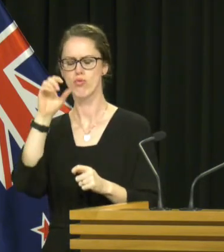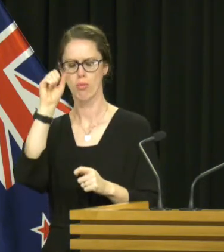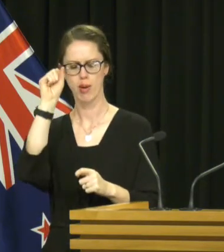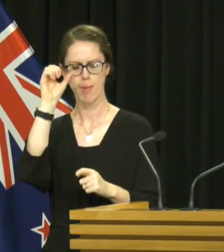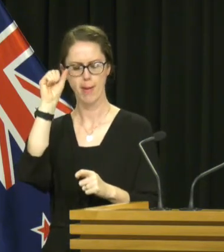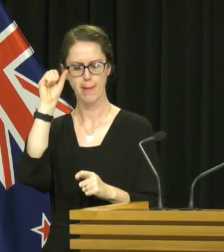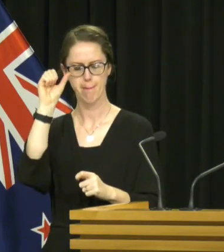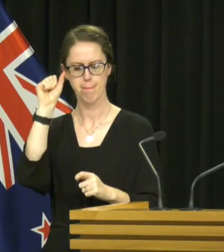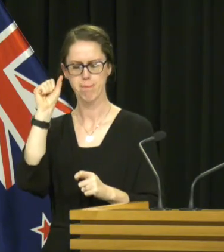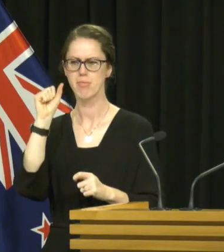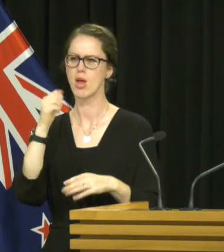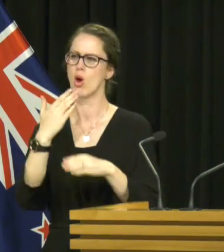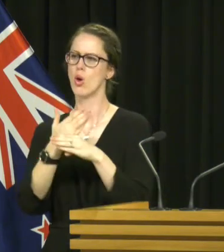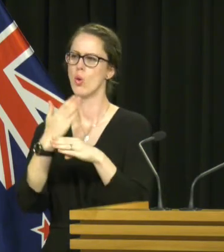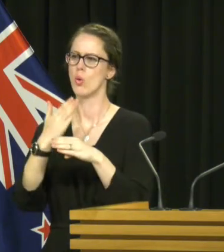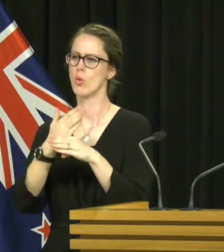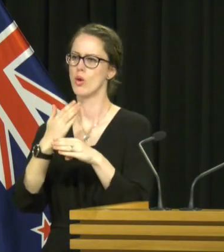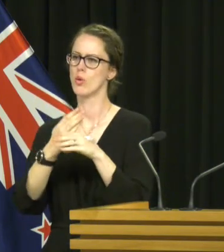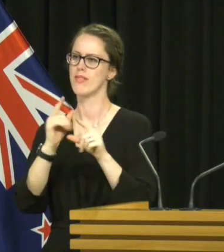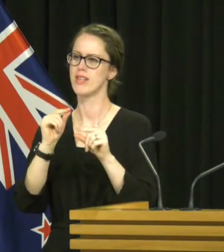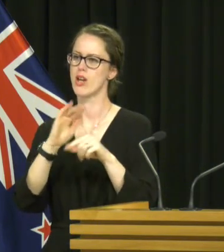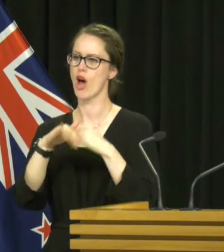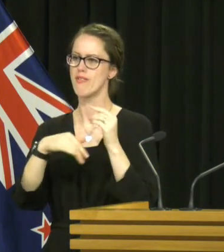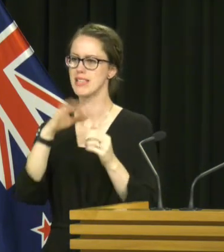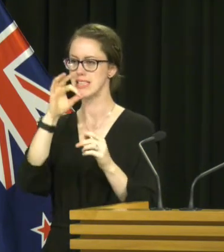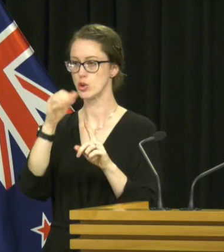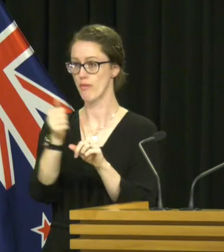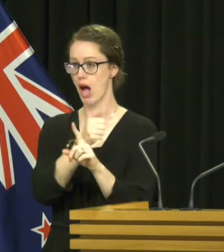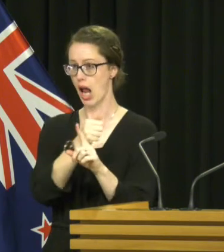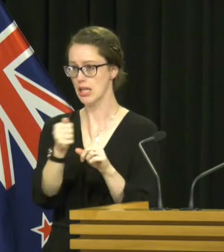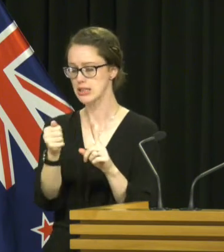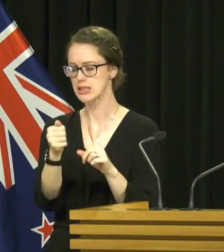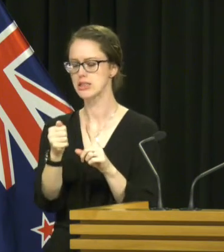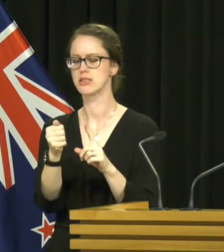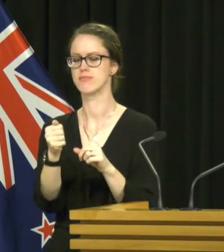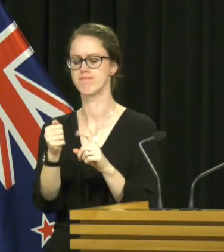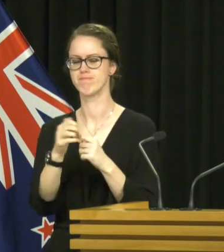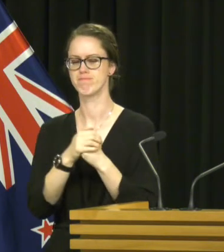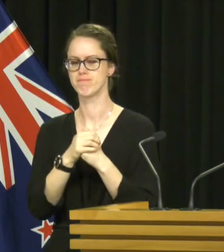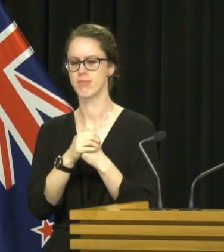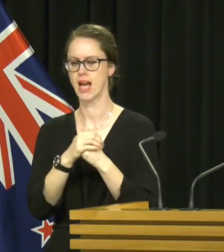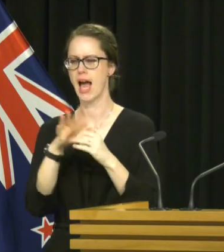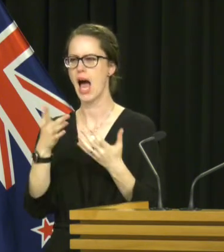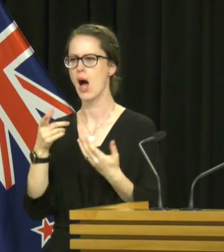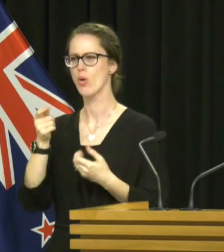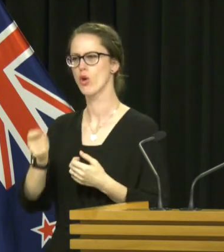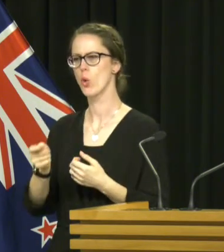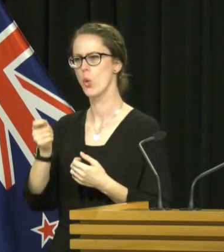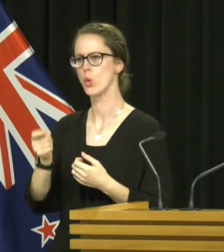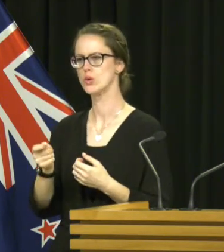that the work that we've done around sexual violence, the way that our core